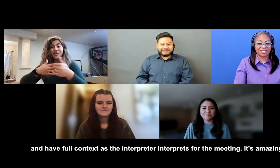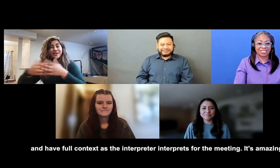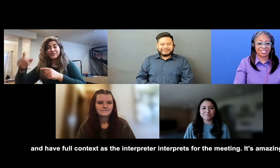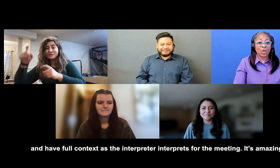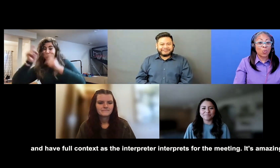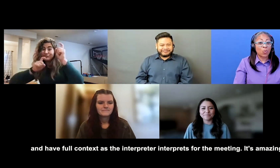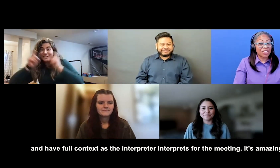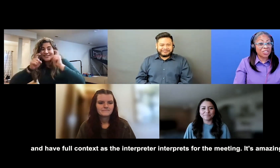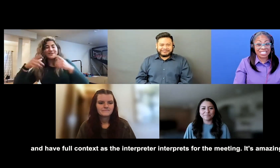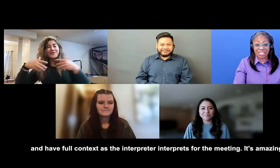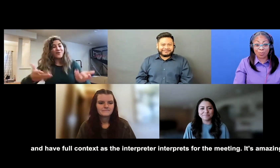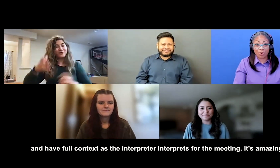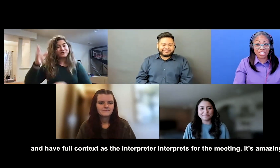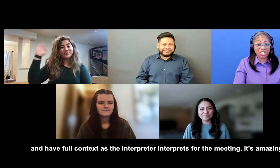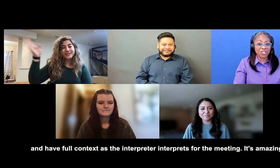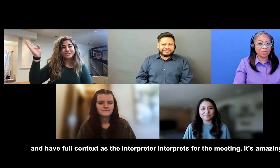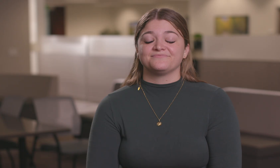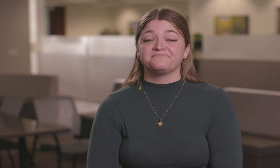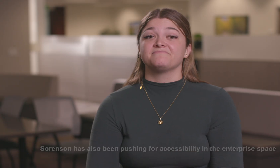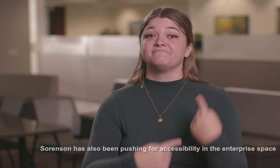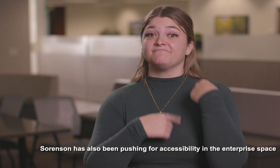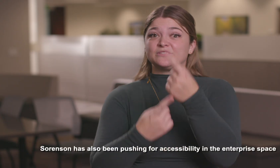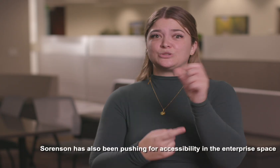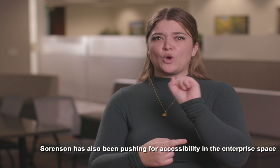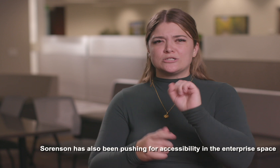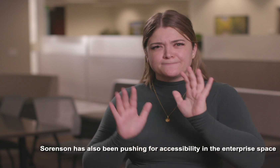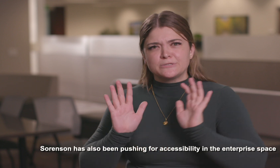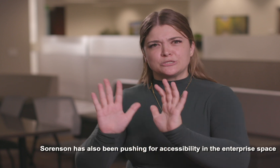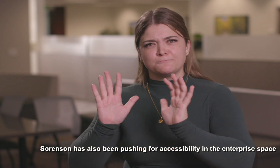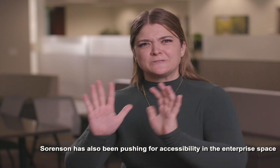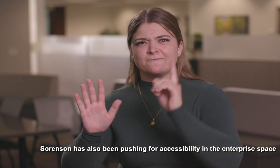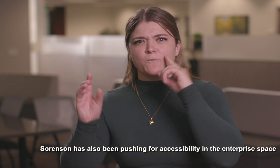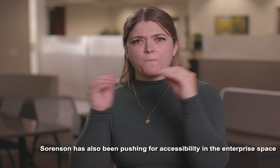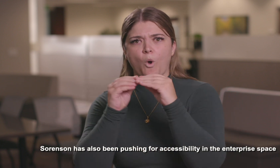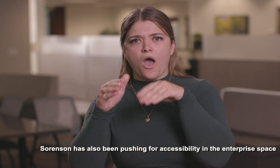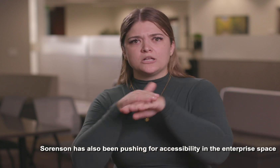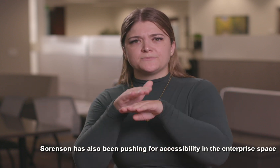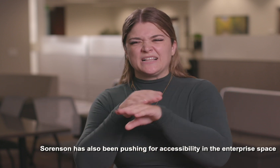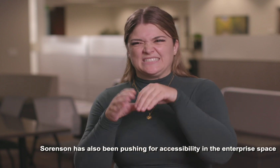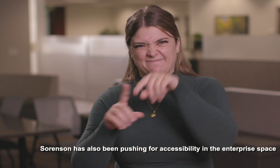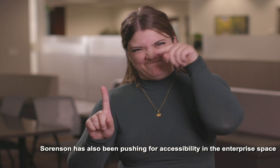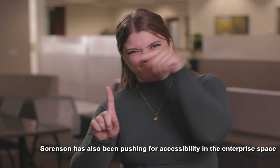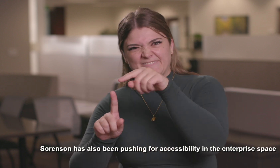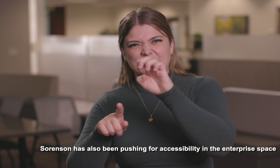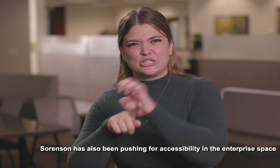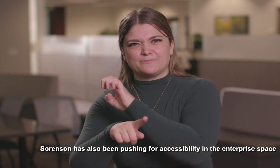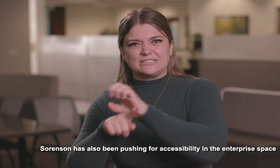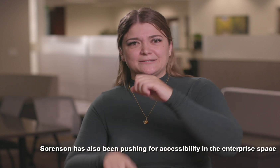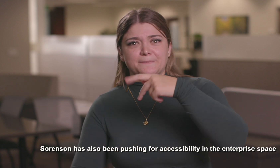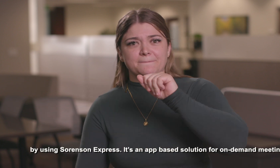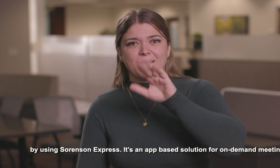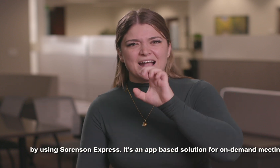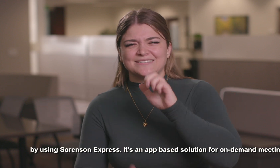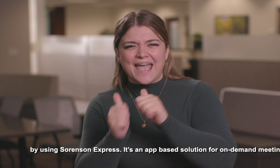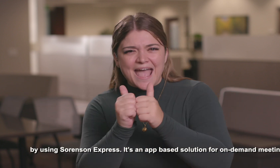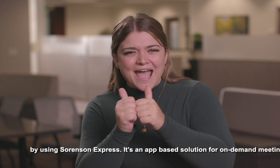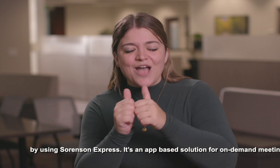interprets for the meeting. It's amazing. Sorensen's also been pushing for accessibility in the enterprise space by using